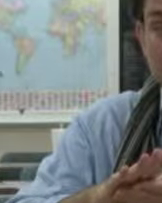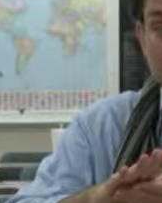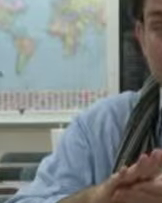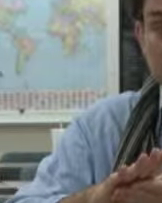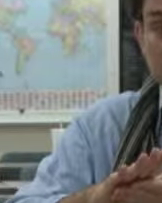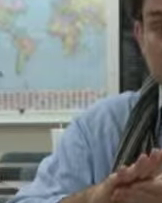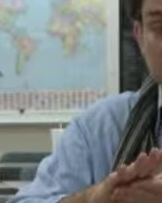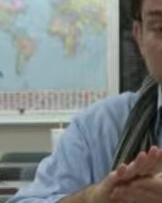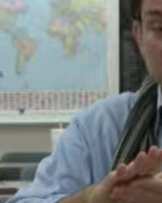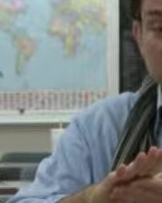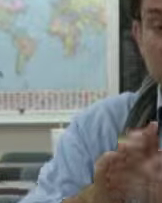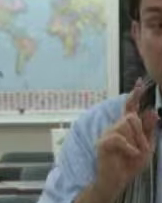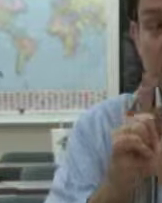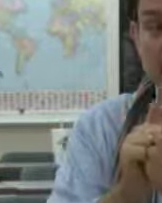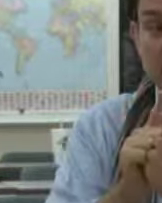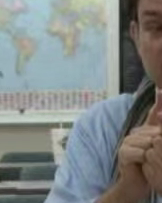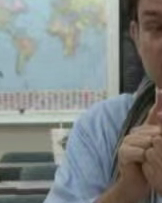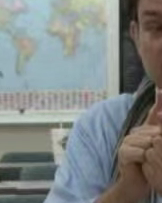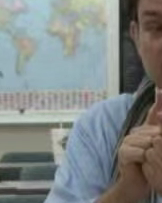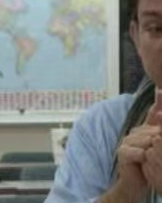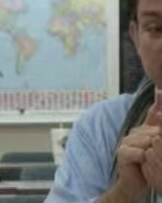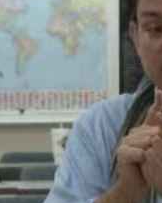This is nice to meet you.